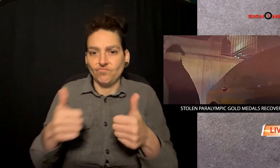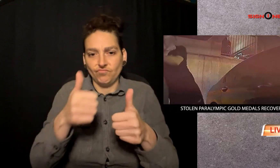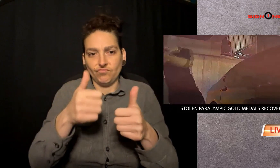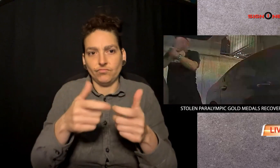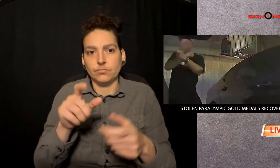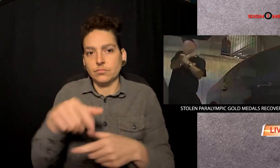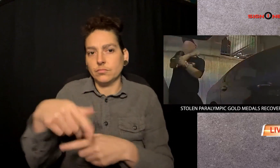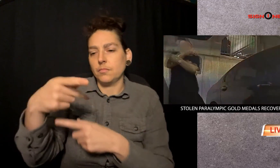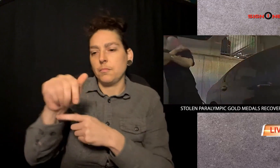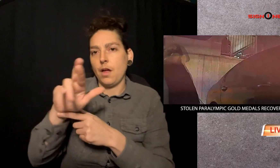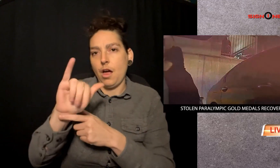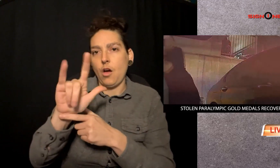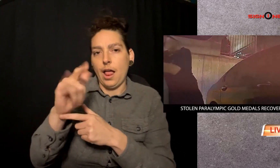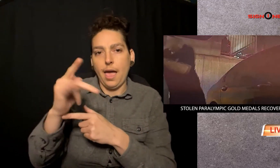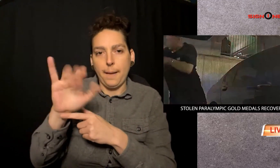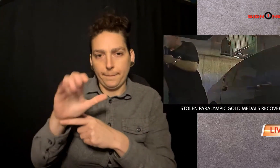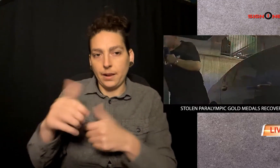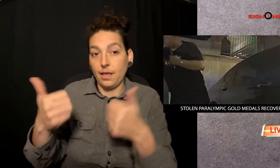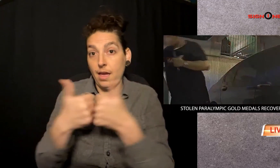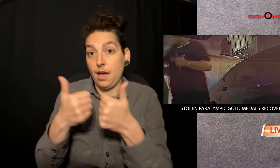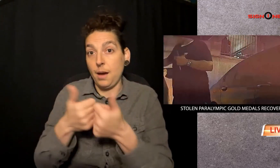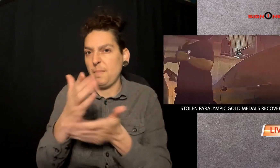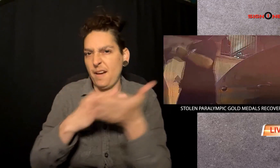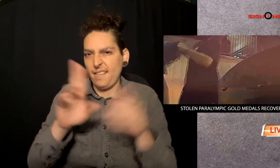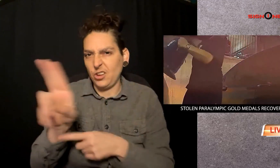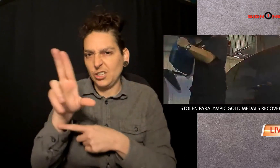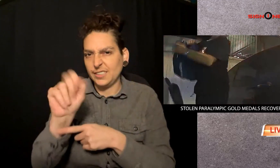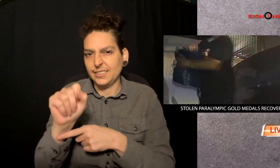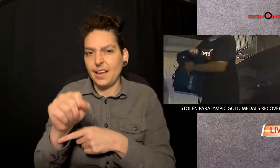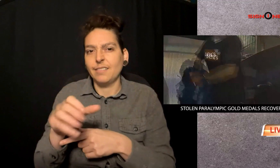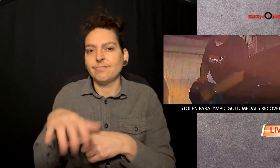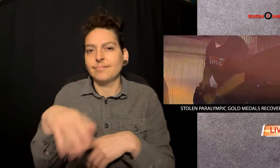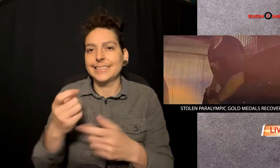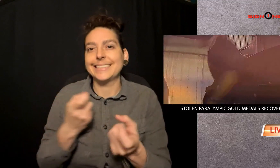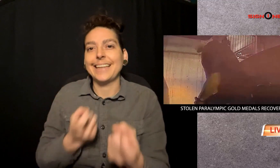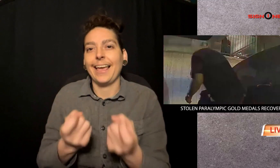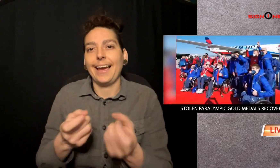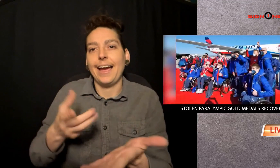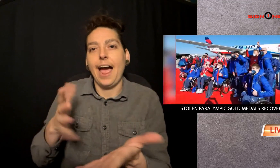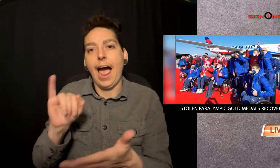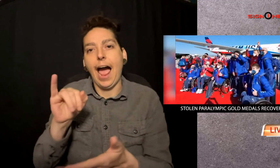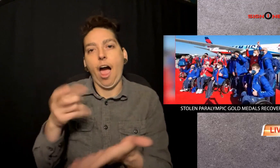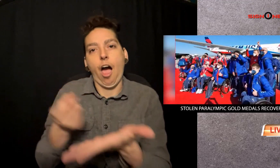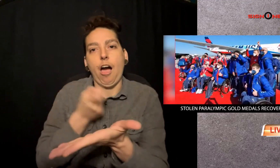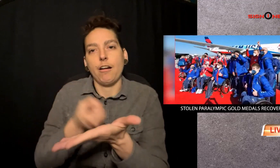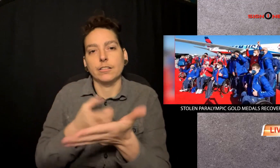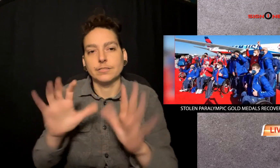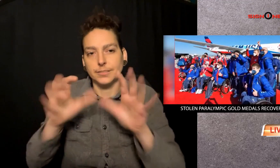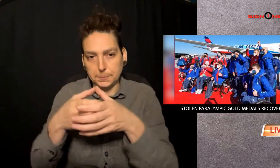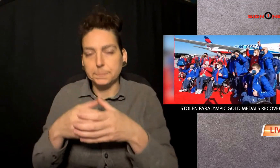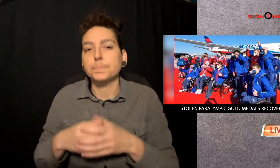Lee won them at separate Paralympic games as part of the U.S. sled hockey team.